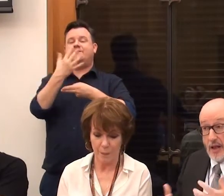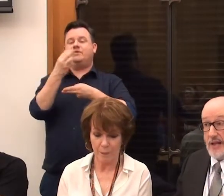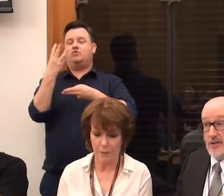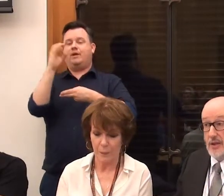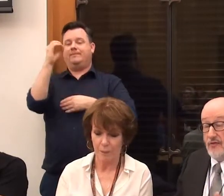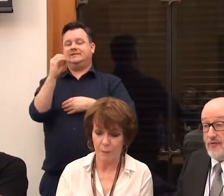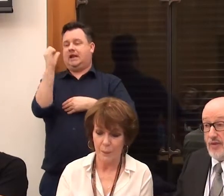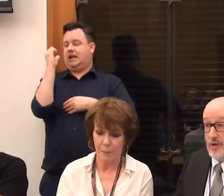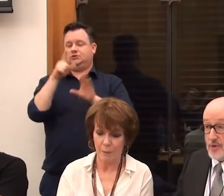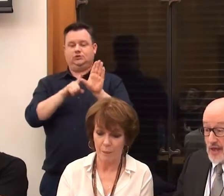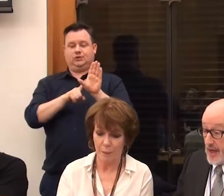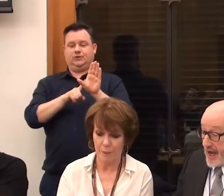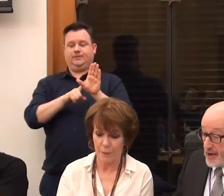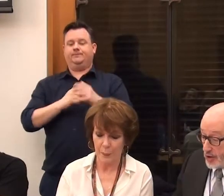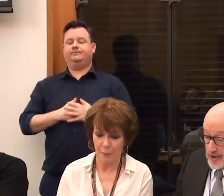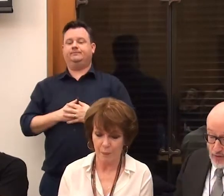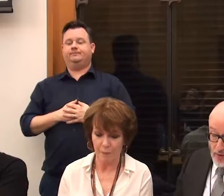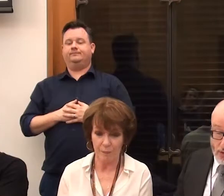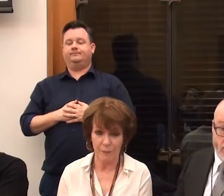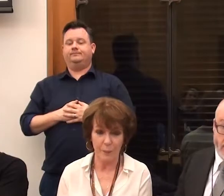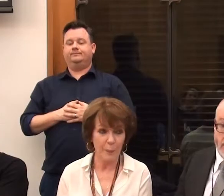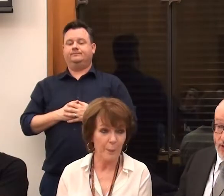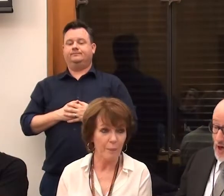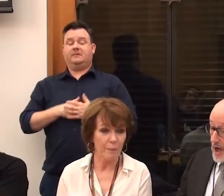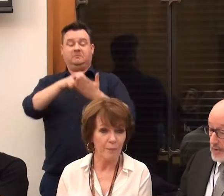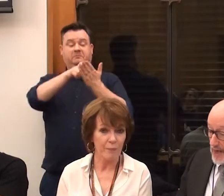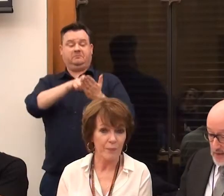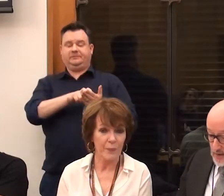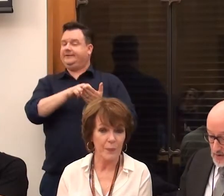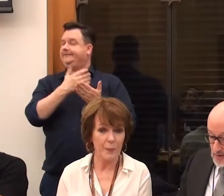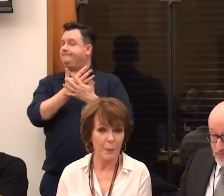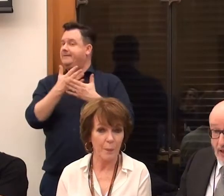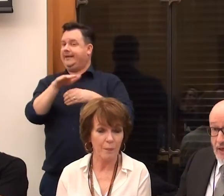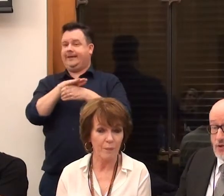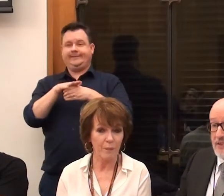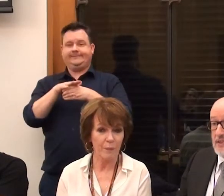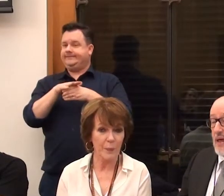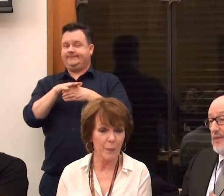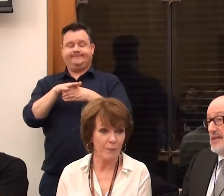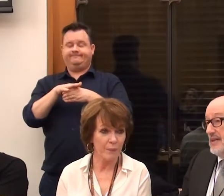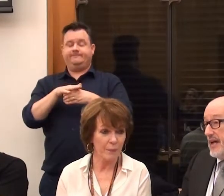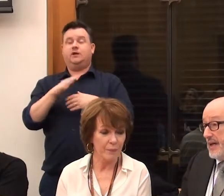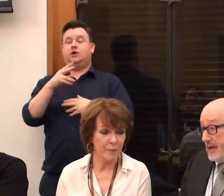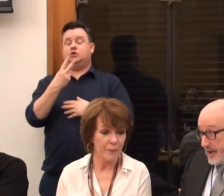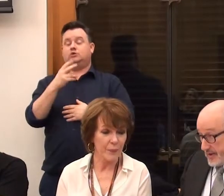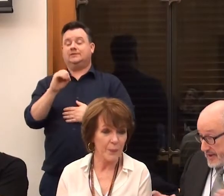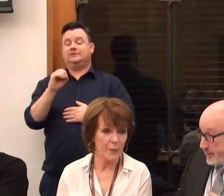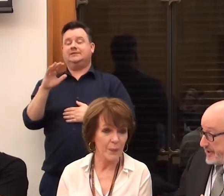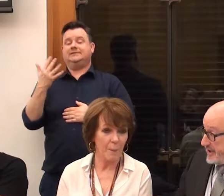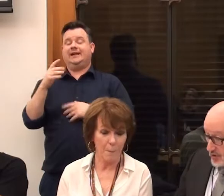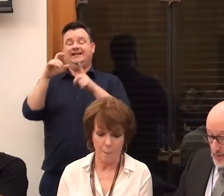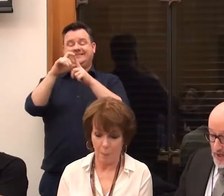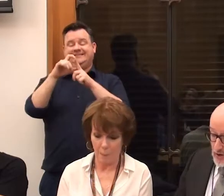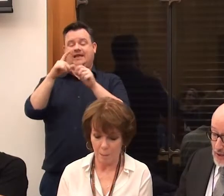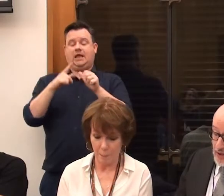last year. 53% not even recorded in many cases. In 2010, the DDA, the